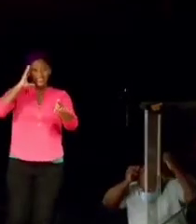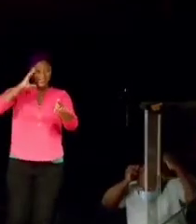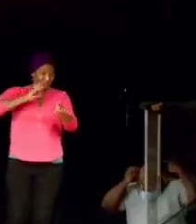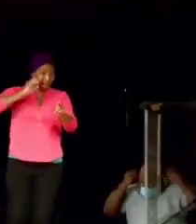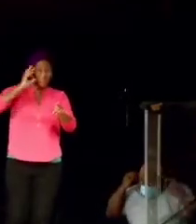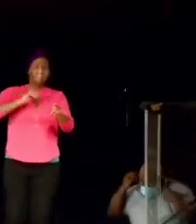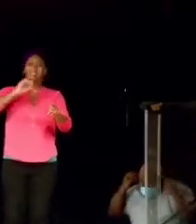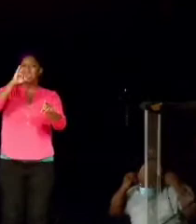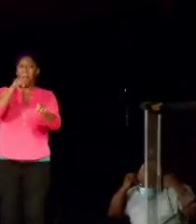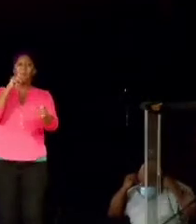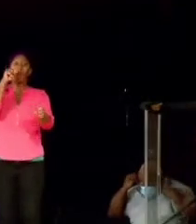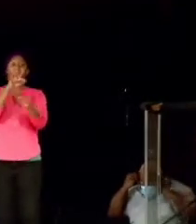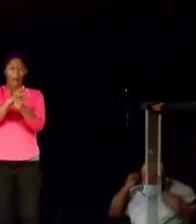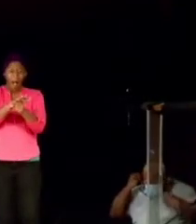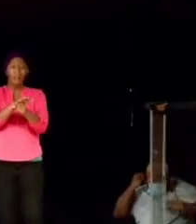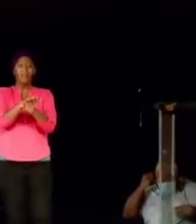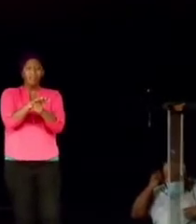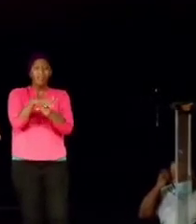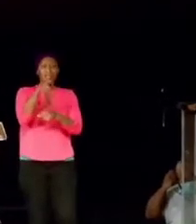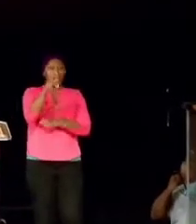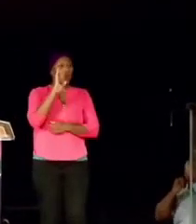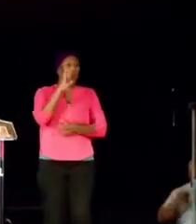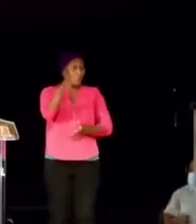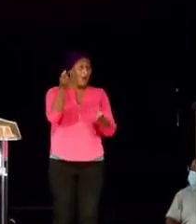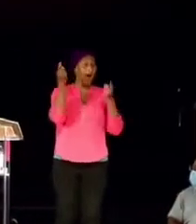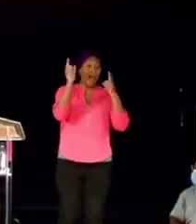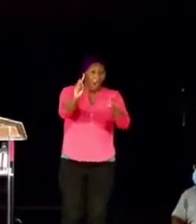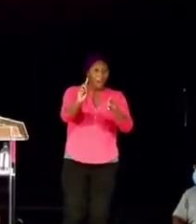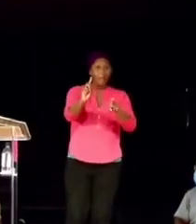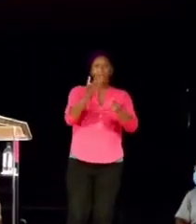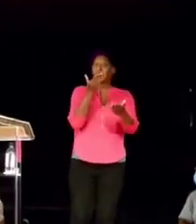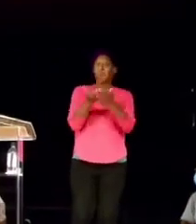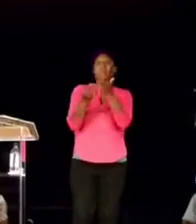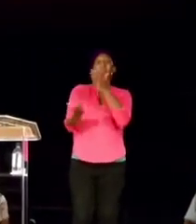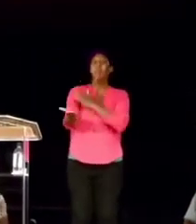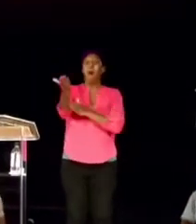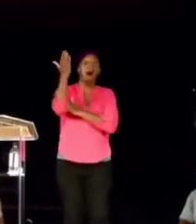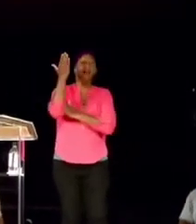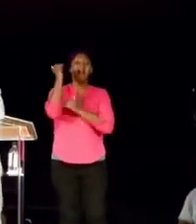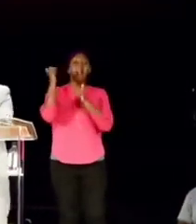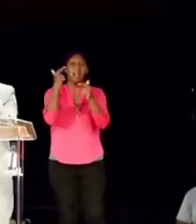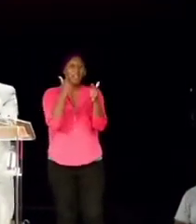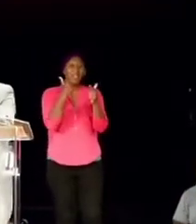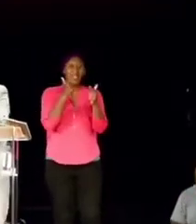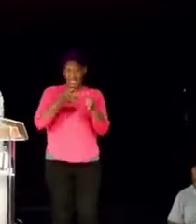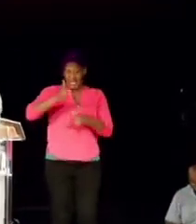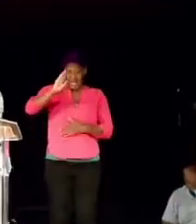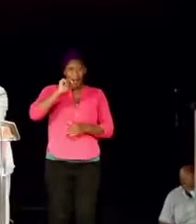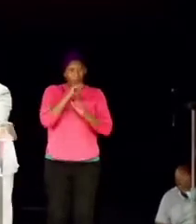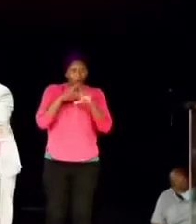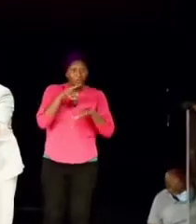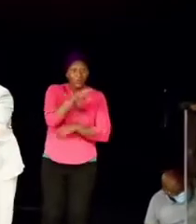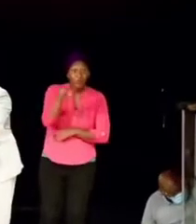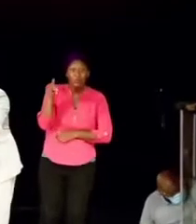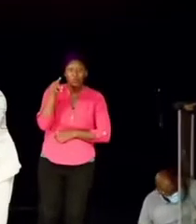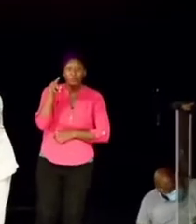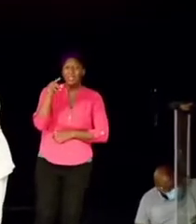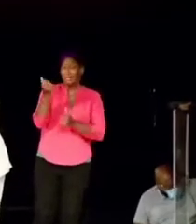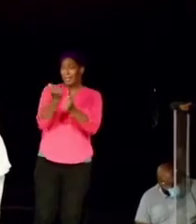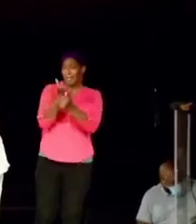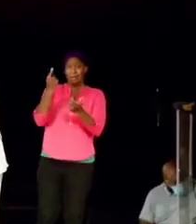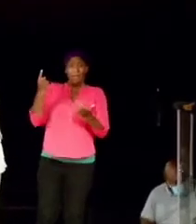will come to pass. good morning and God bless you. But is there